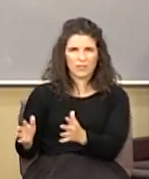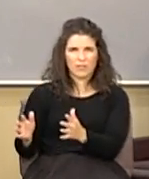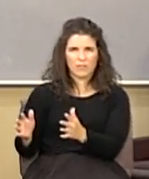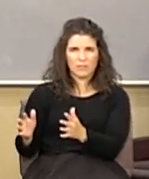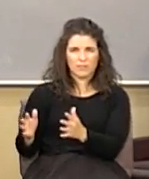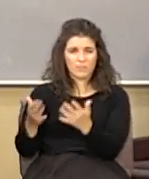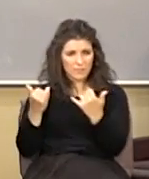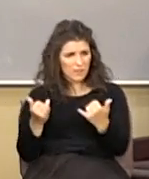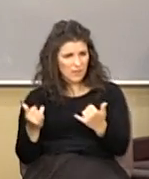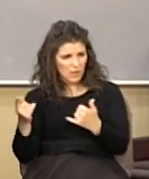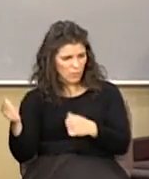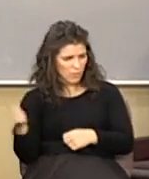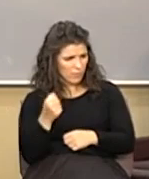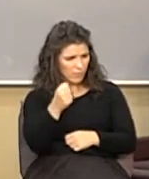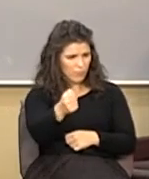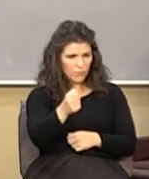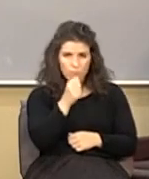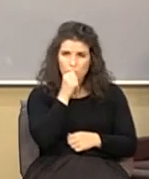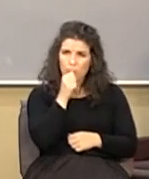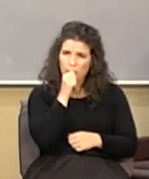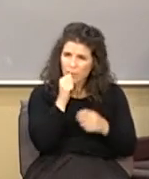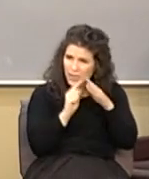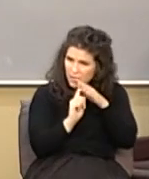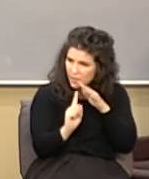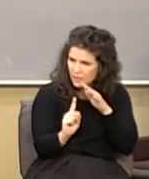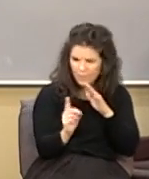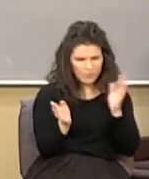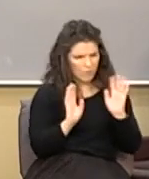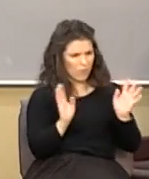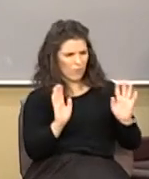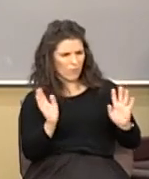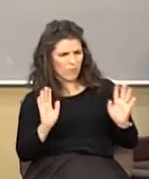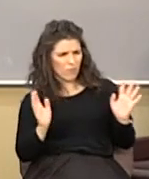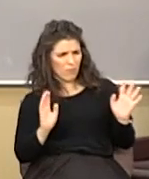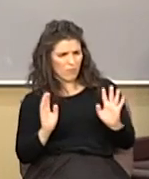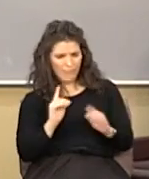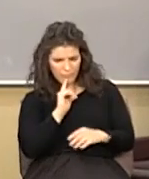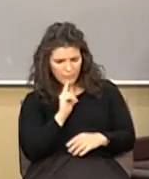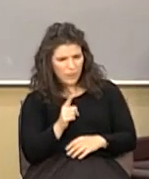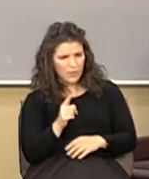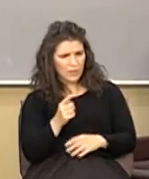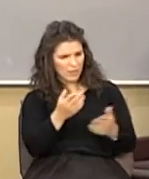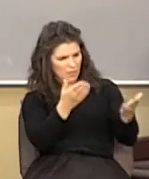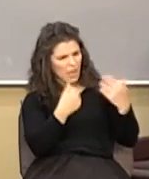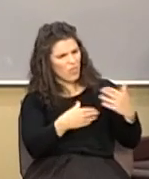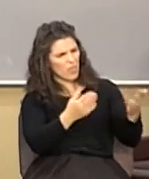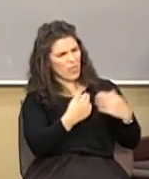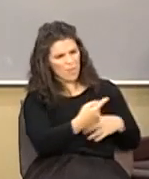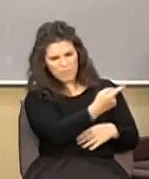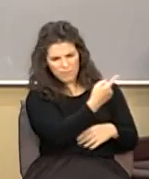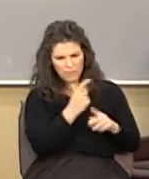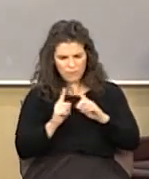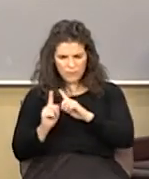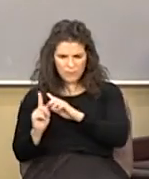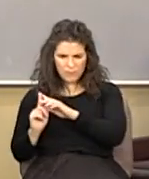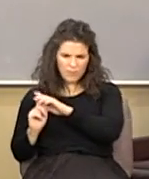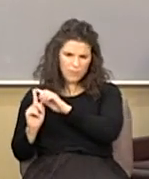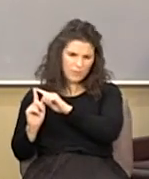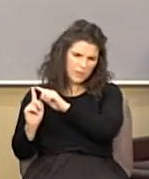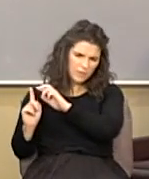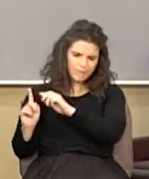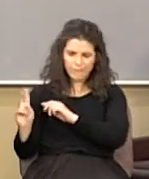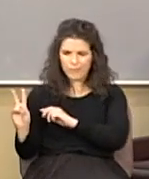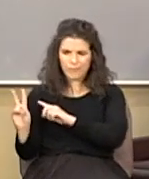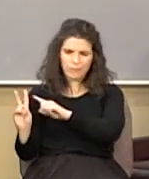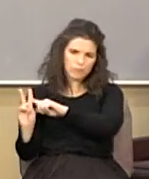and now do they thrust us out privately nay verily let them come themselves and fetch us out